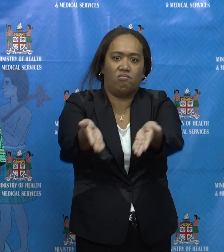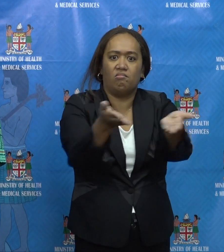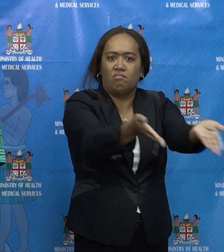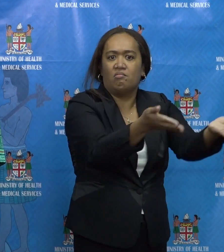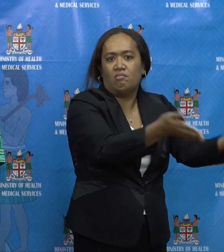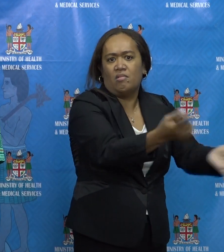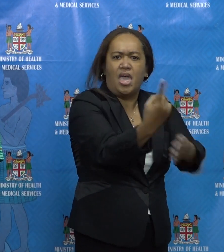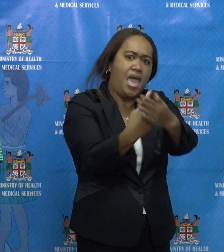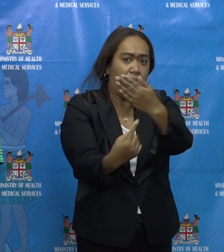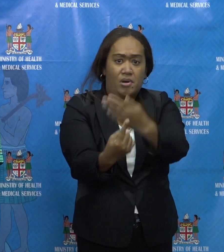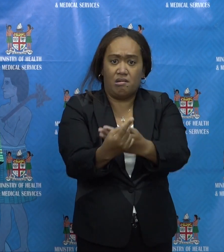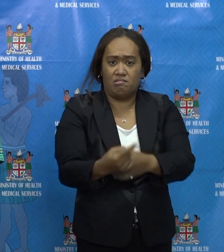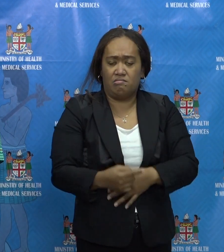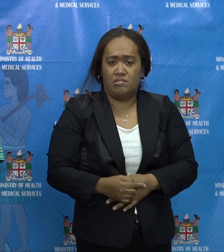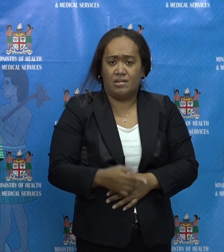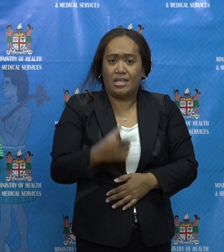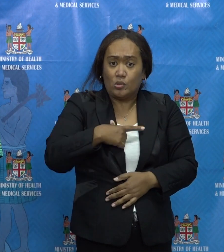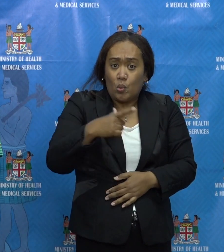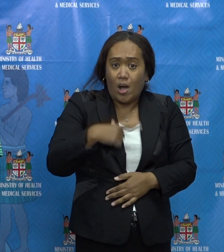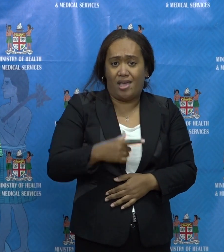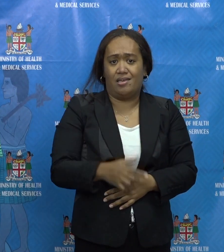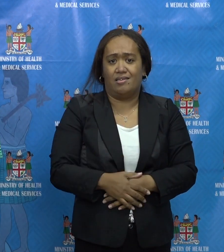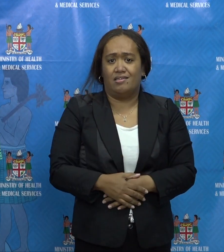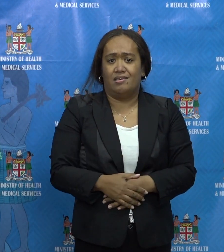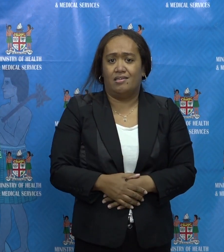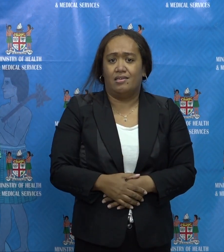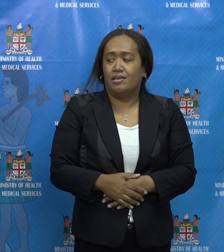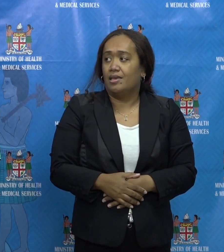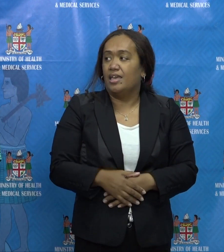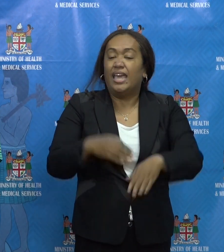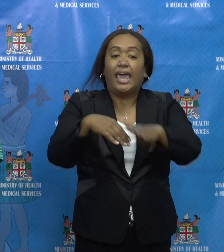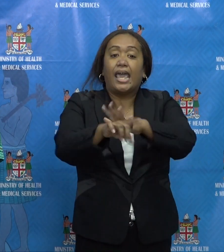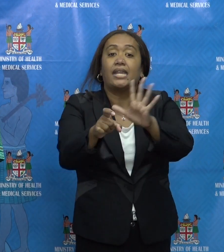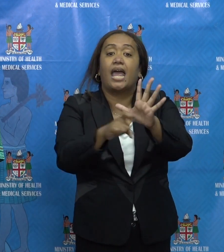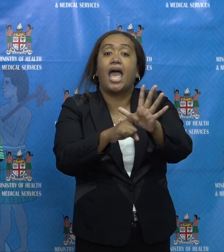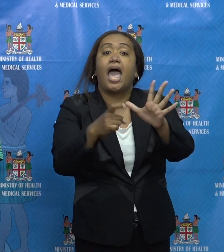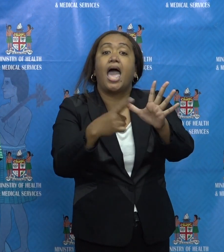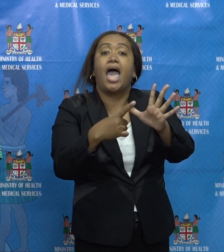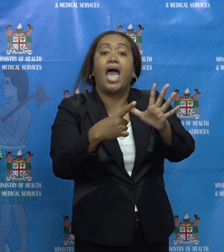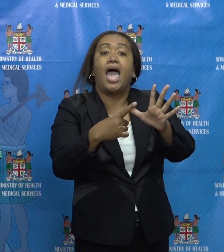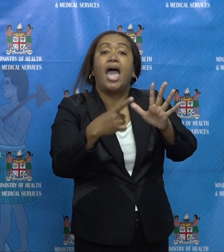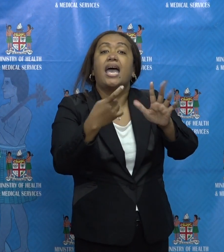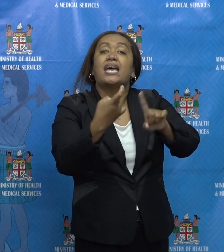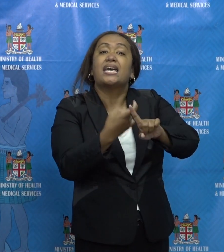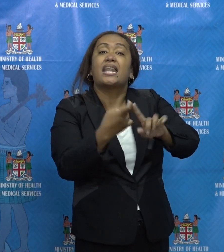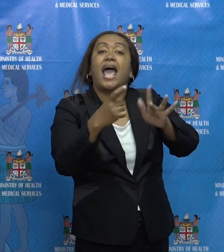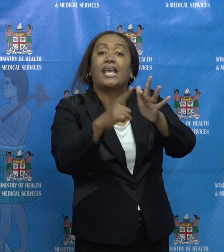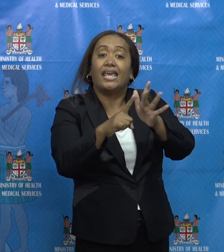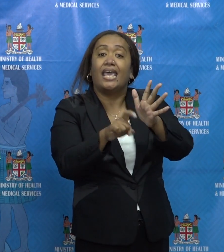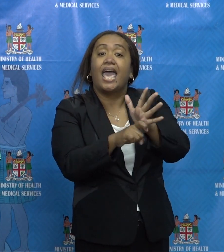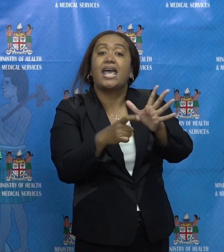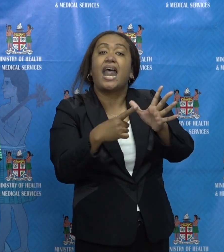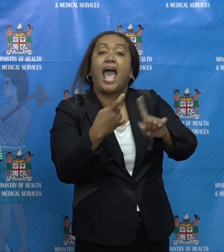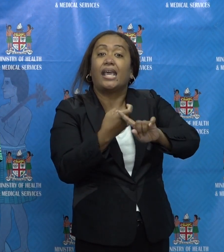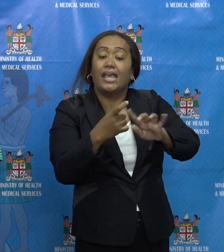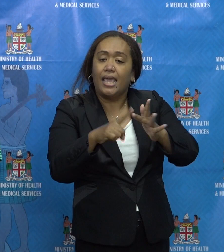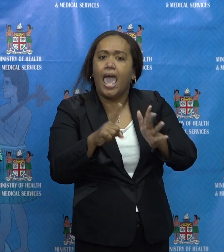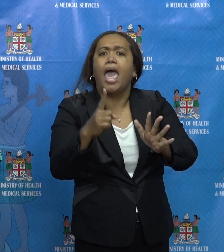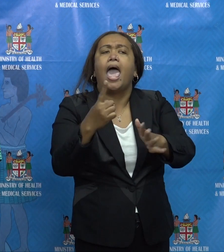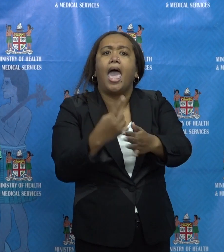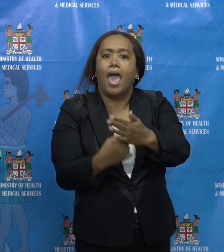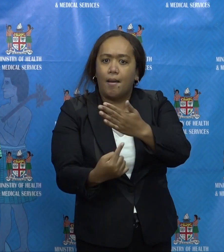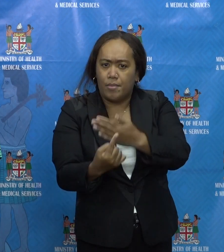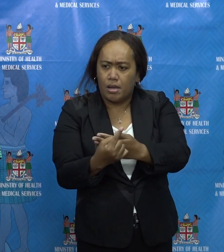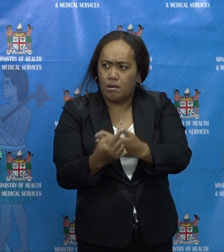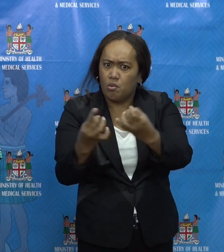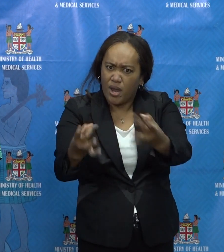Things occur suddenly. You make a move. In Rekiriki, we had a containment facility that was developed quickly. It was in readiness,